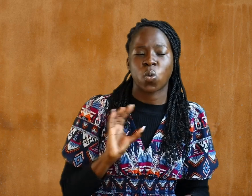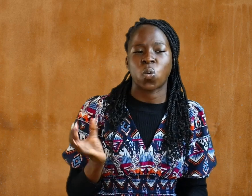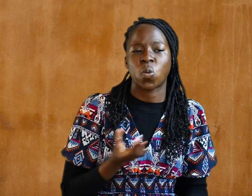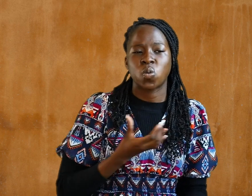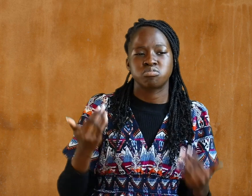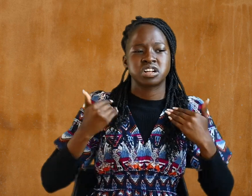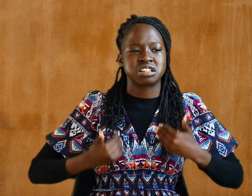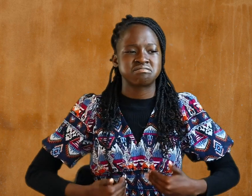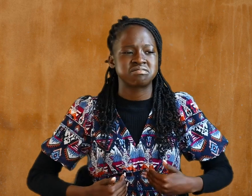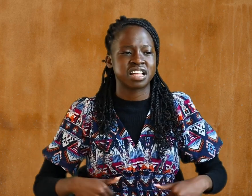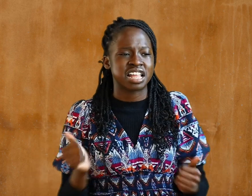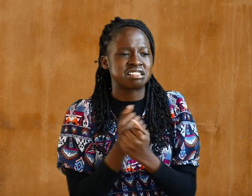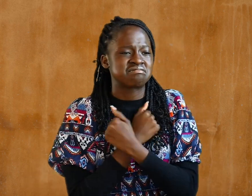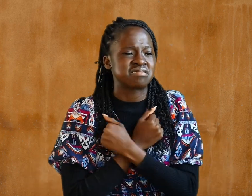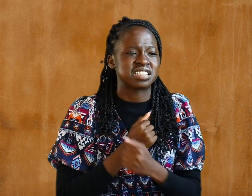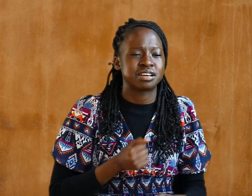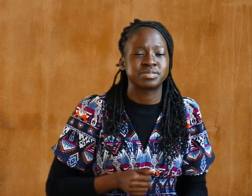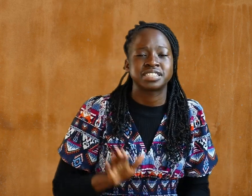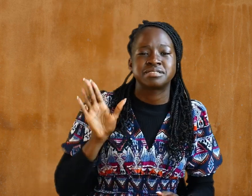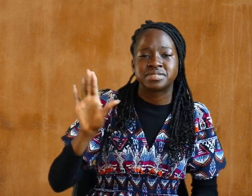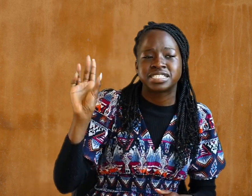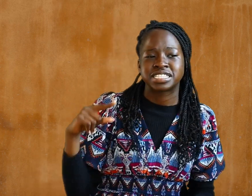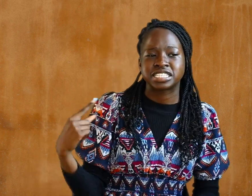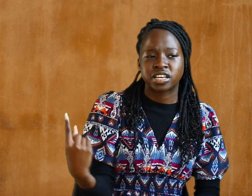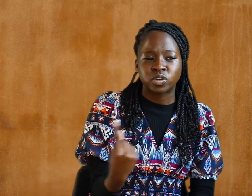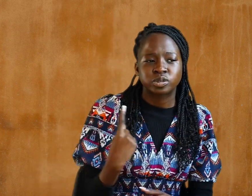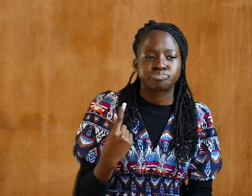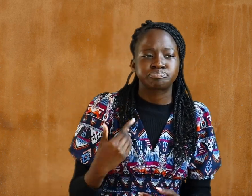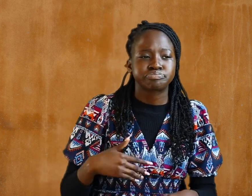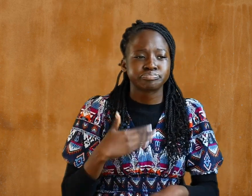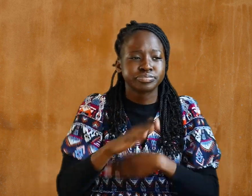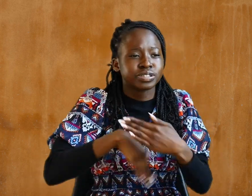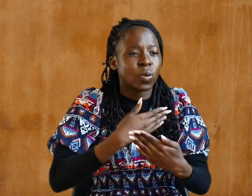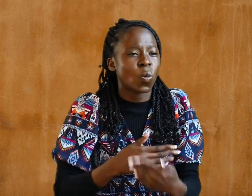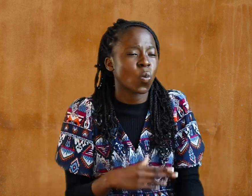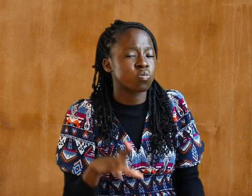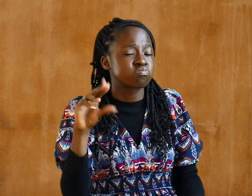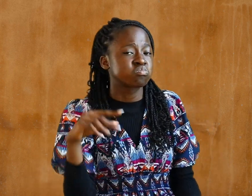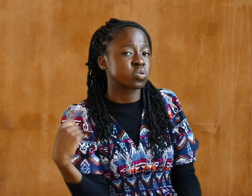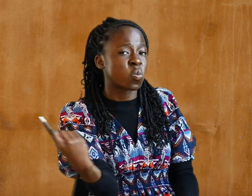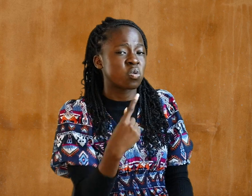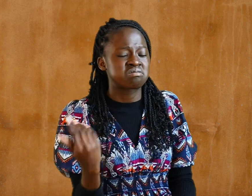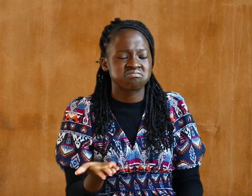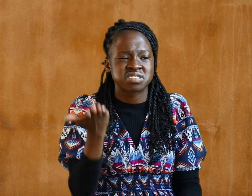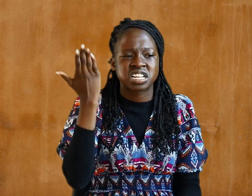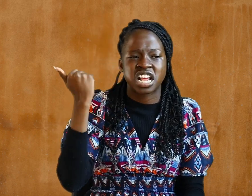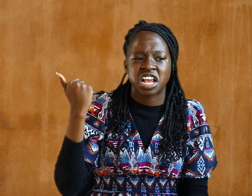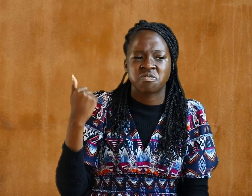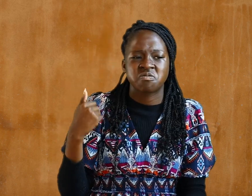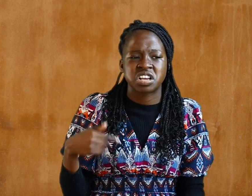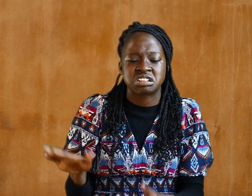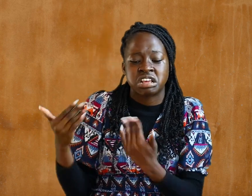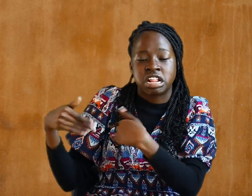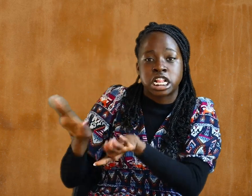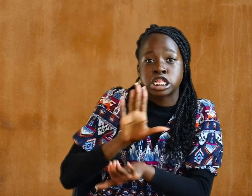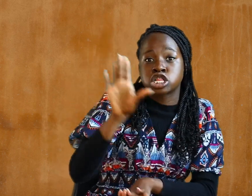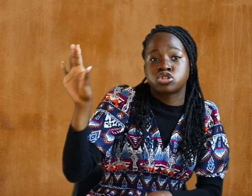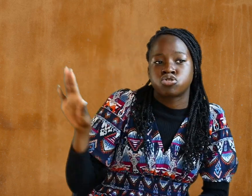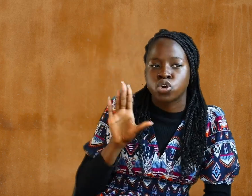himself. After all, no one ever hated their own body, but they feed and care